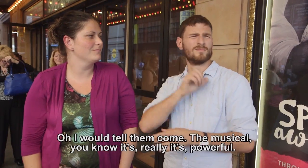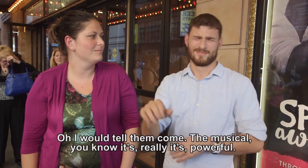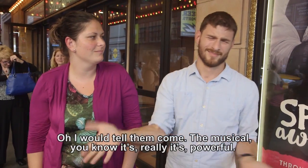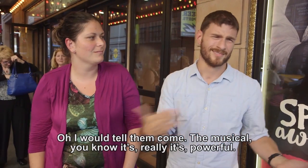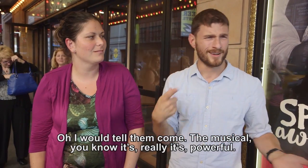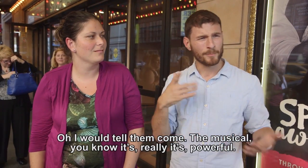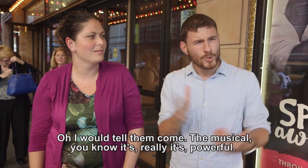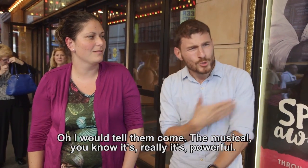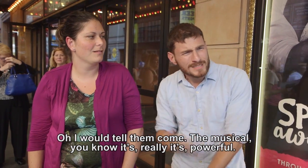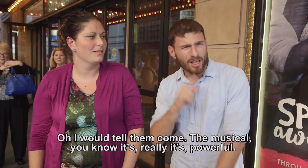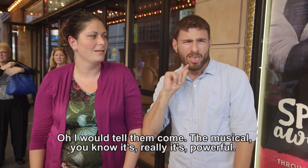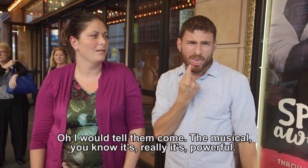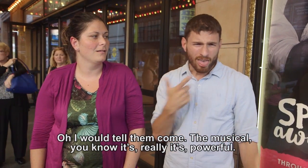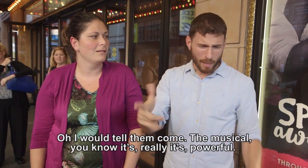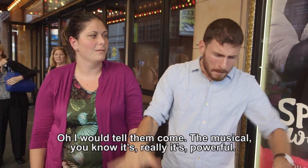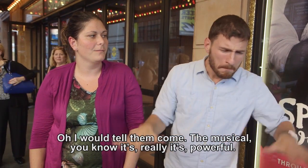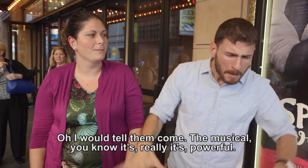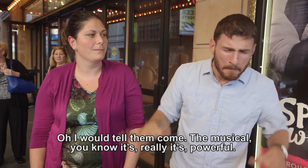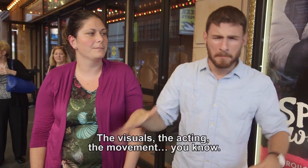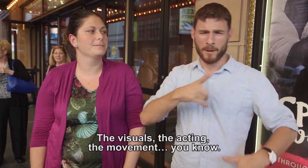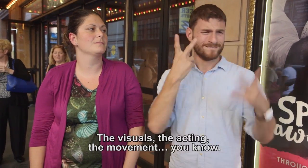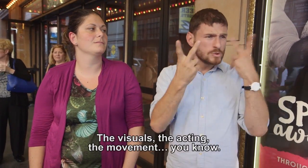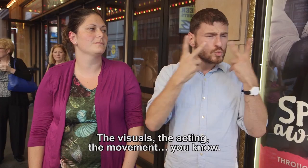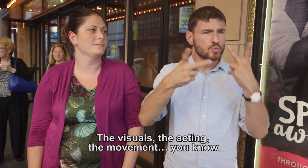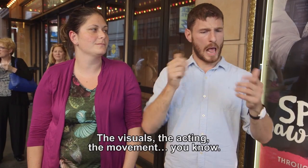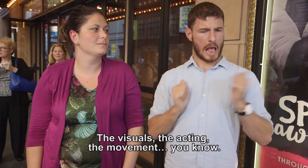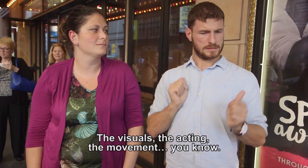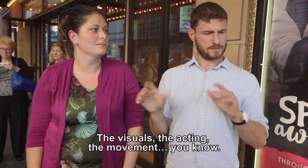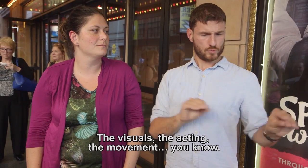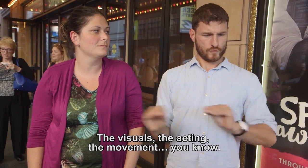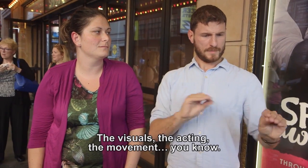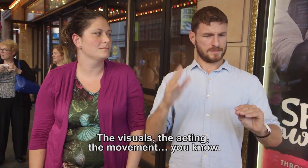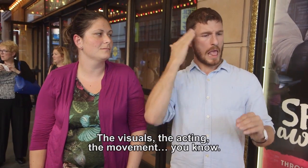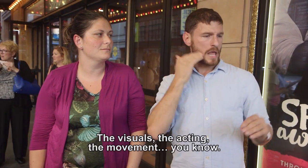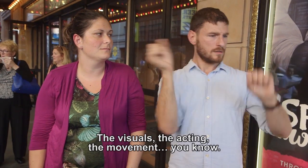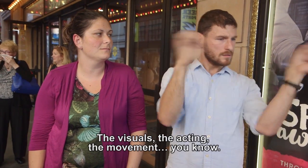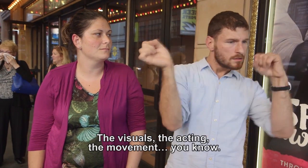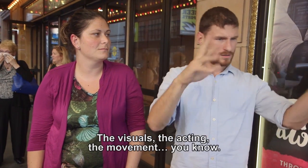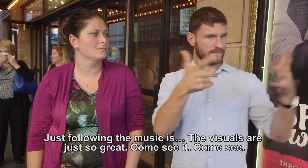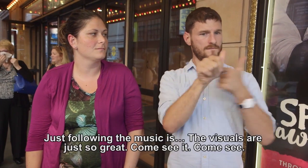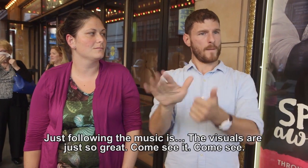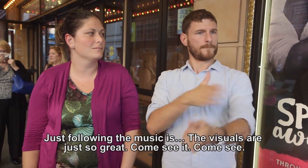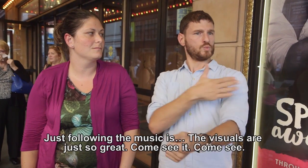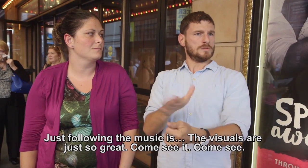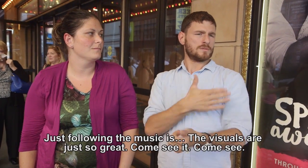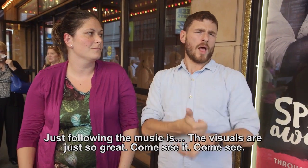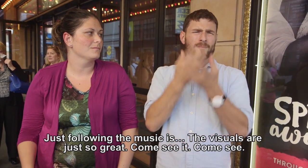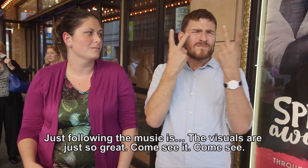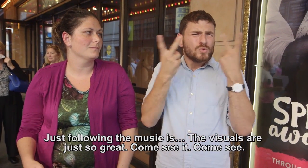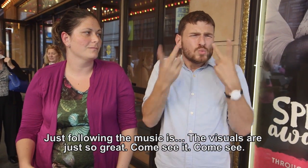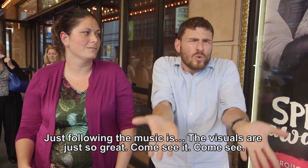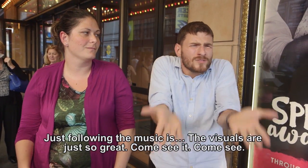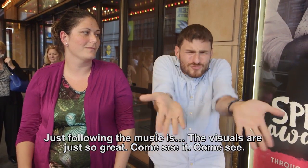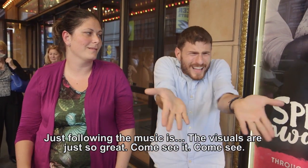Oh, I would tell them, come, the musical, you know, it's really powerful. The visuals, the acting, the movement, you know, just following the music,